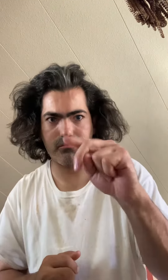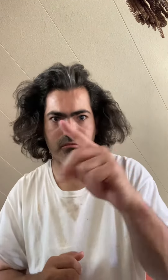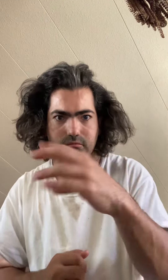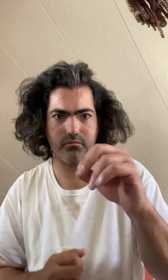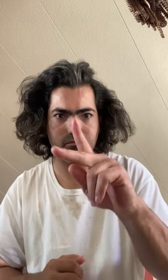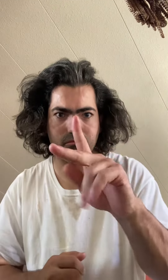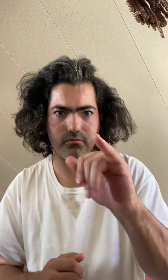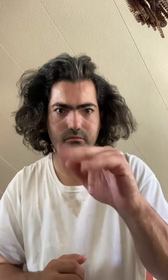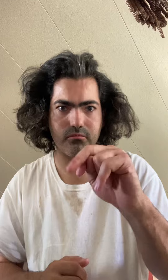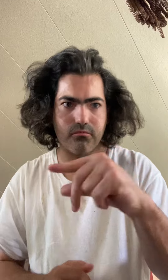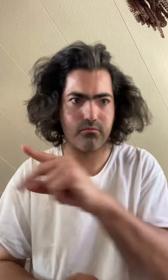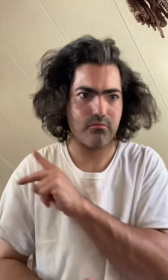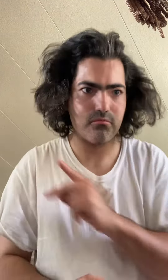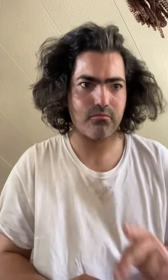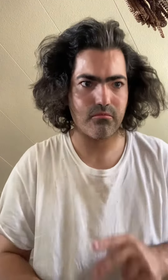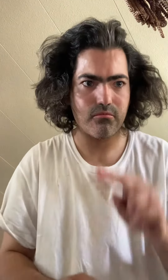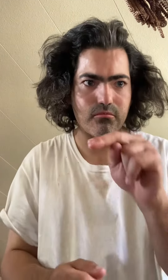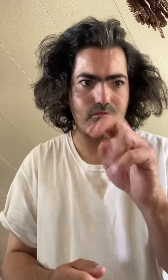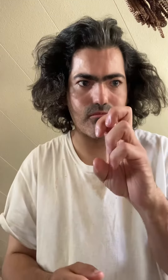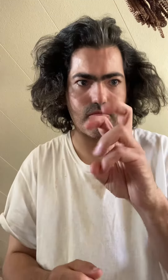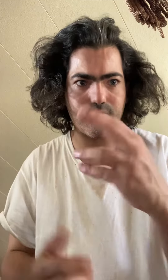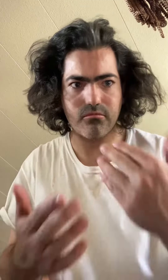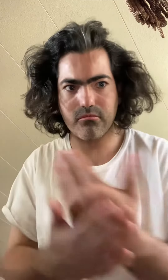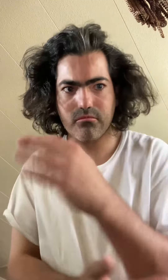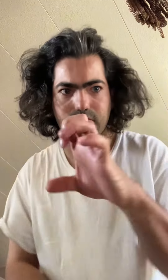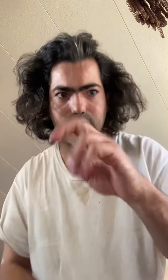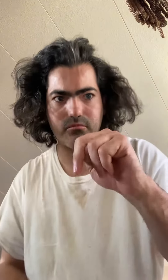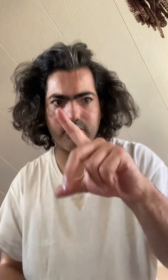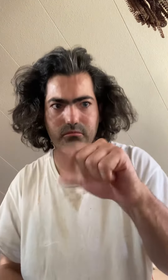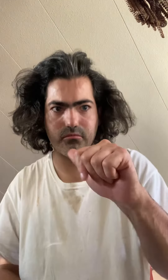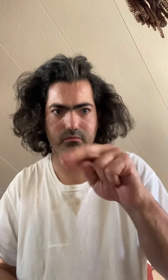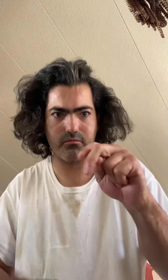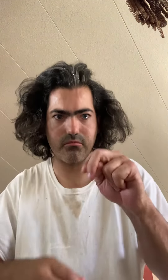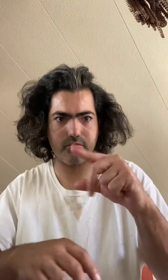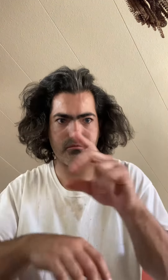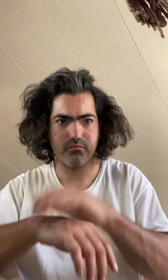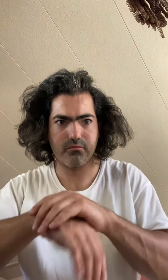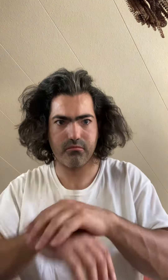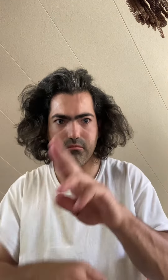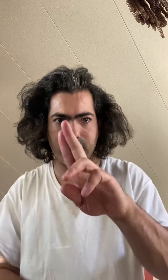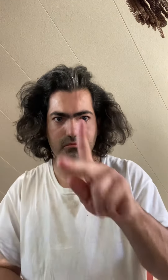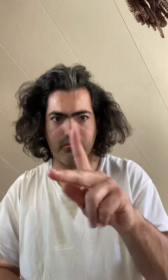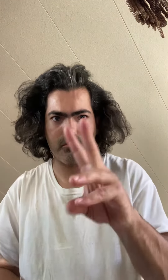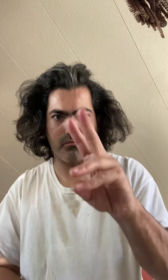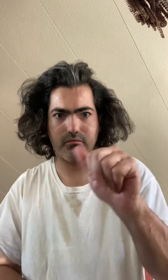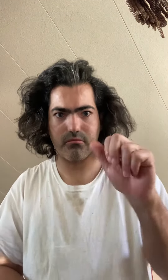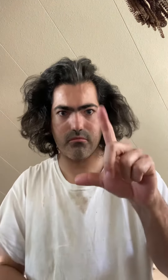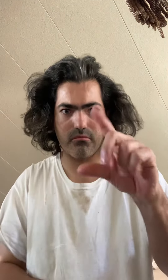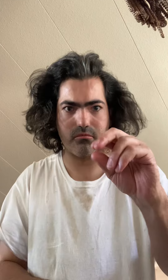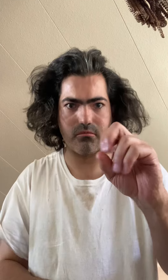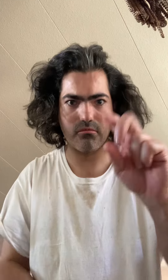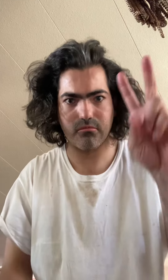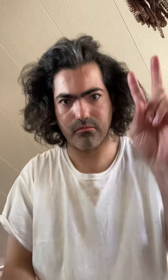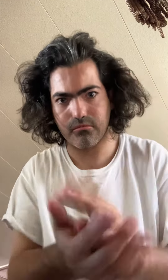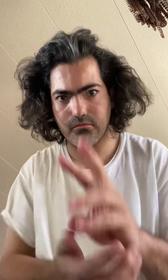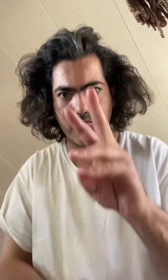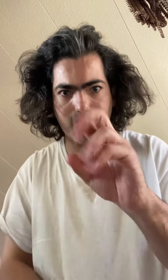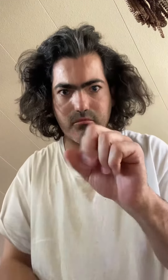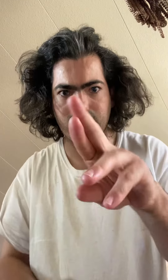Get more with Nature's Bounty Jelly Beans Any ideas what our next big promotion should be called? Three favorites Top of the new Guava Sriracha barbecue